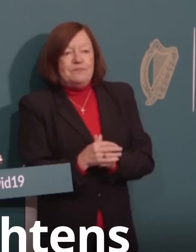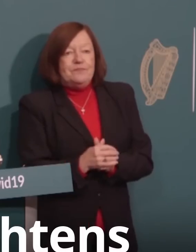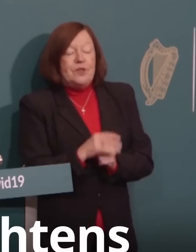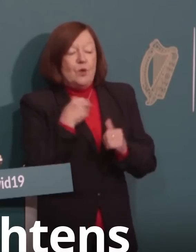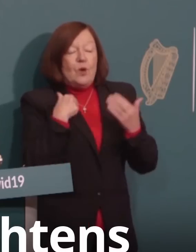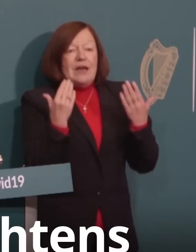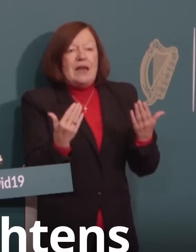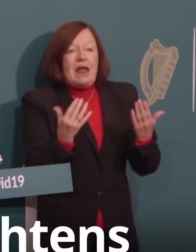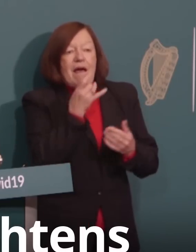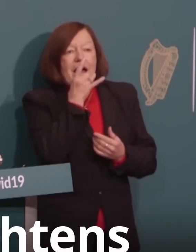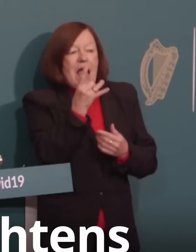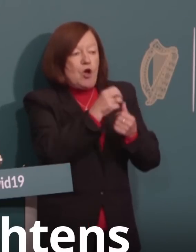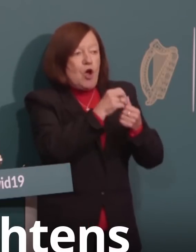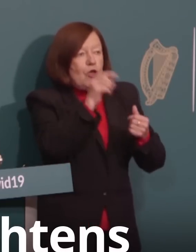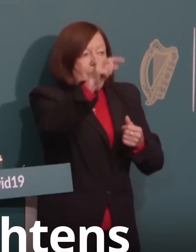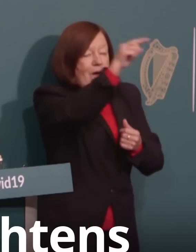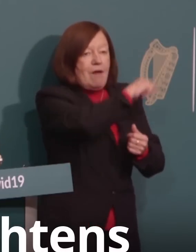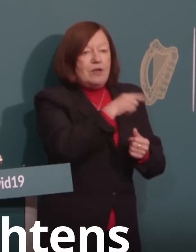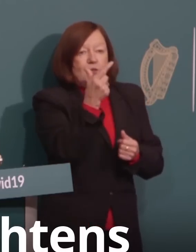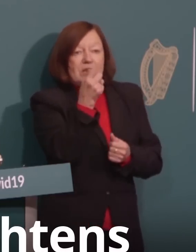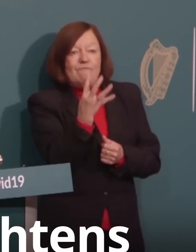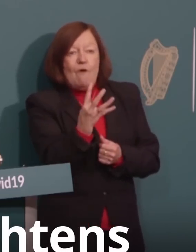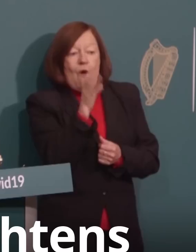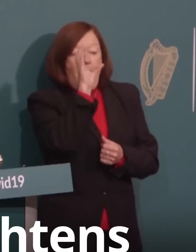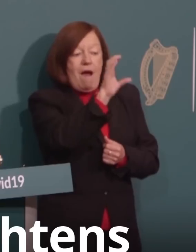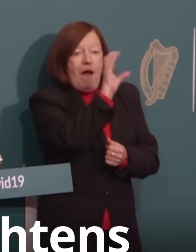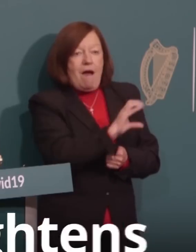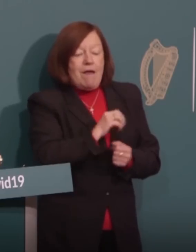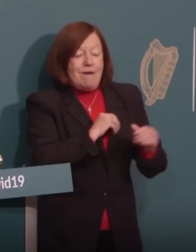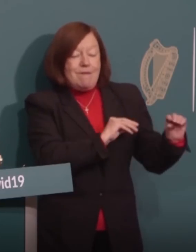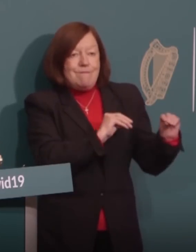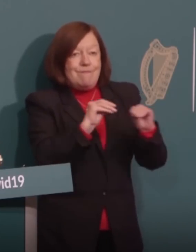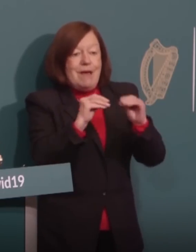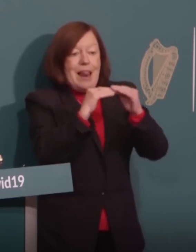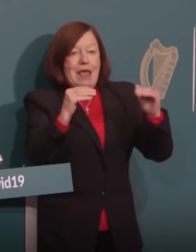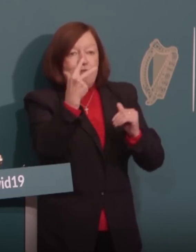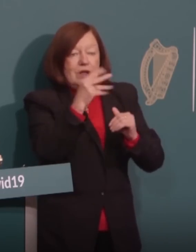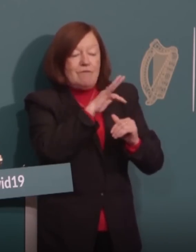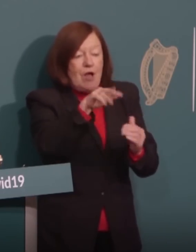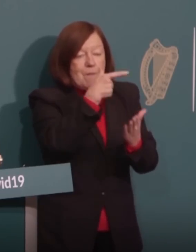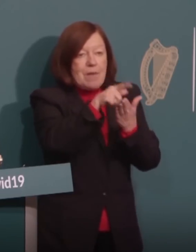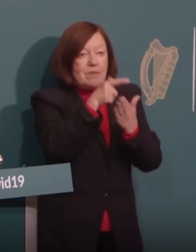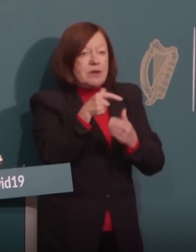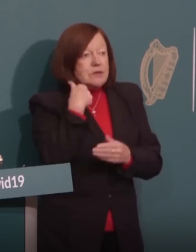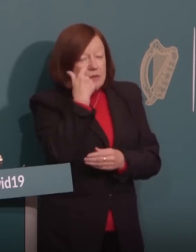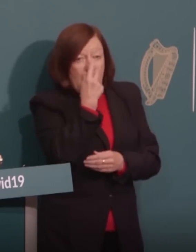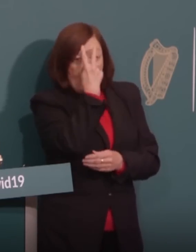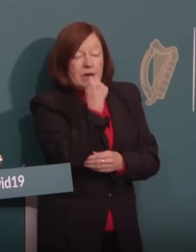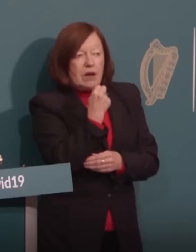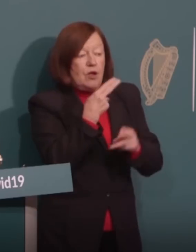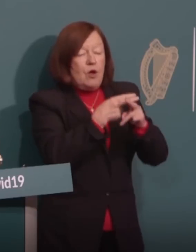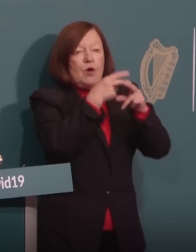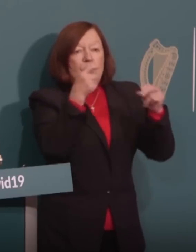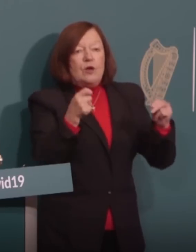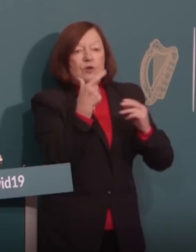We are now asking the remaining 24 counties to move to Level 3 from midnight tomorrow until the